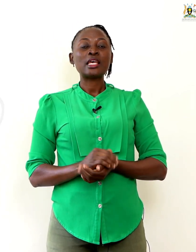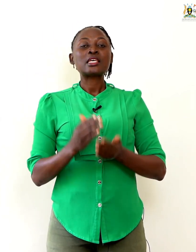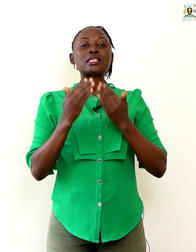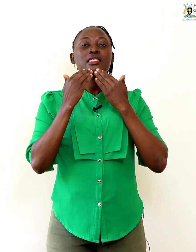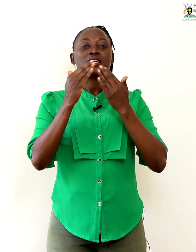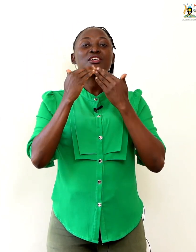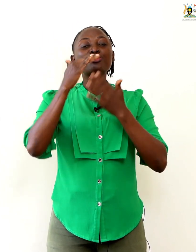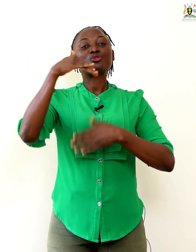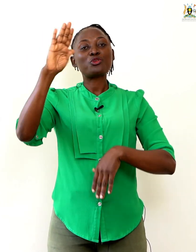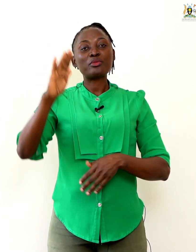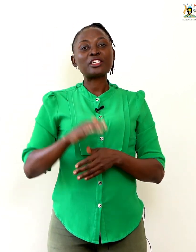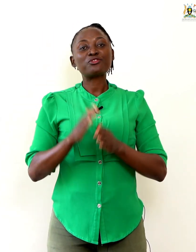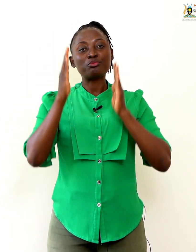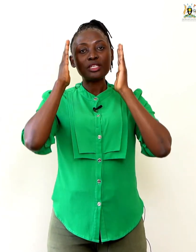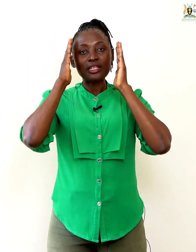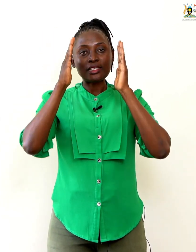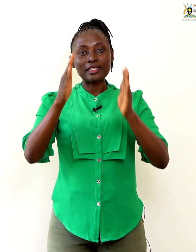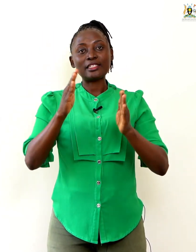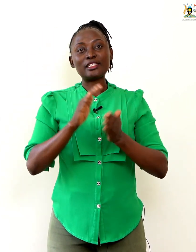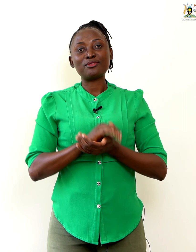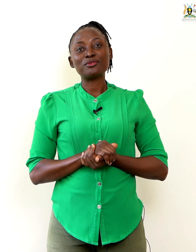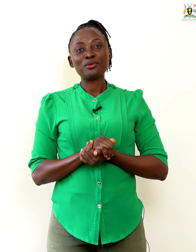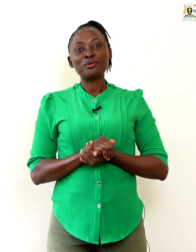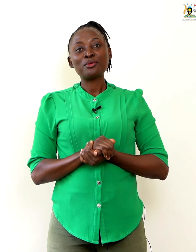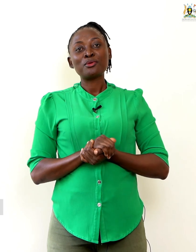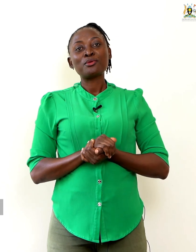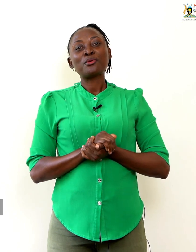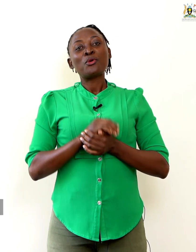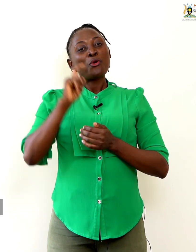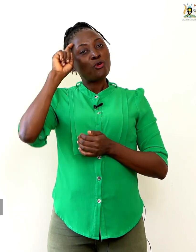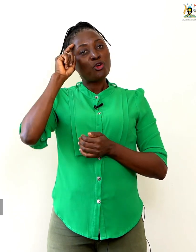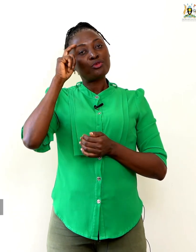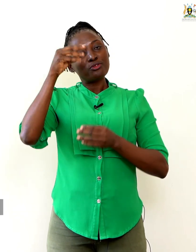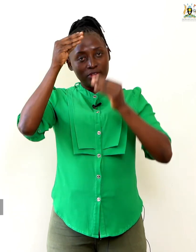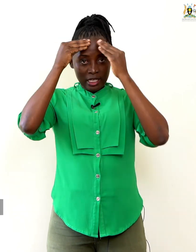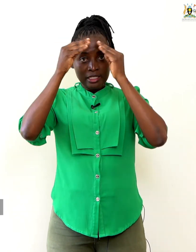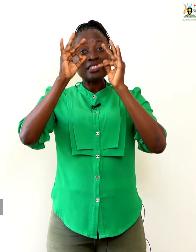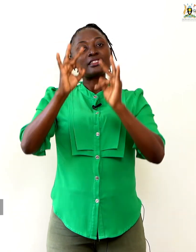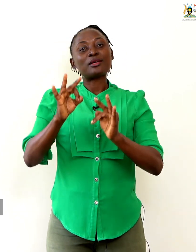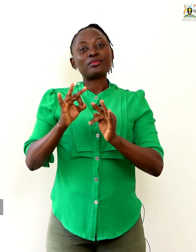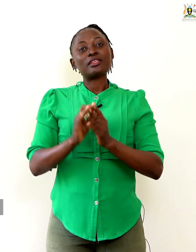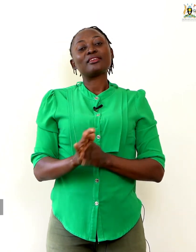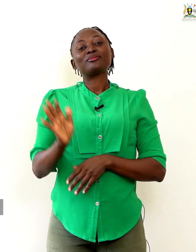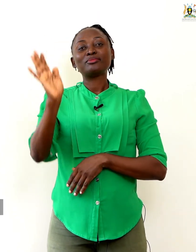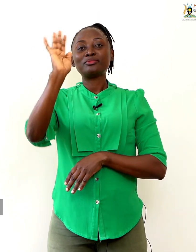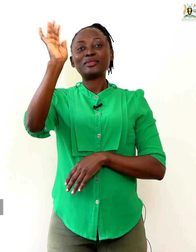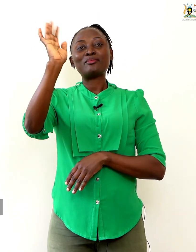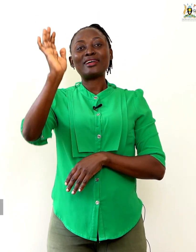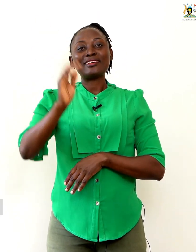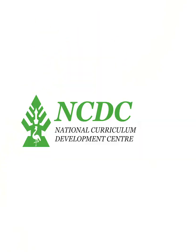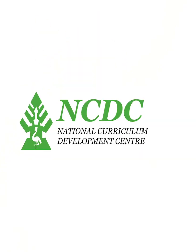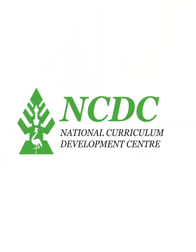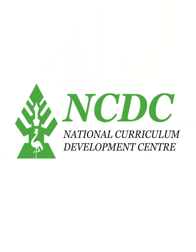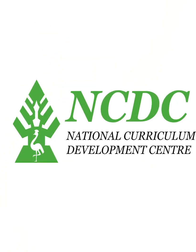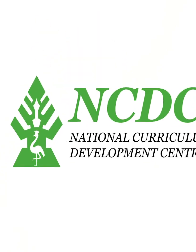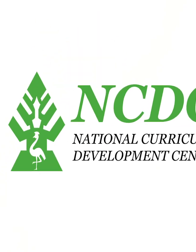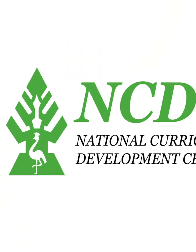Thank you so much for being attentive. Hope you've learned something. Bye-bye.-bye. Bye Bye